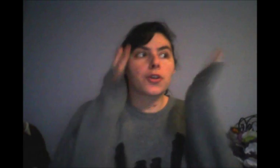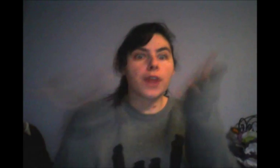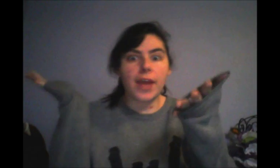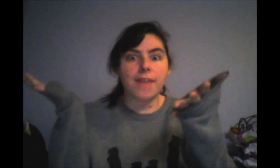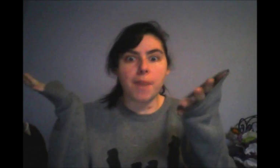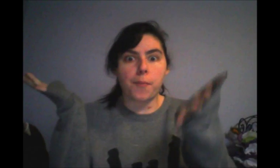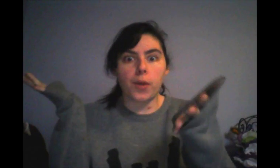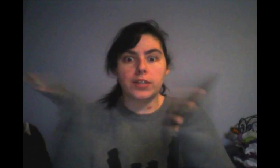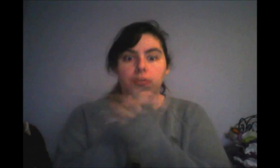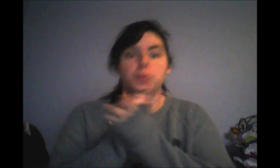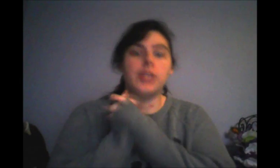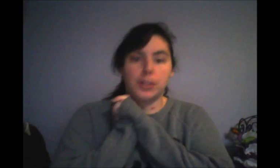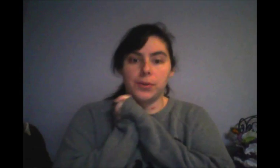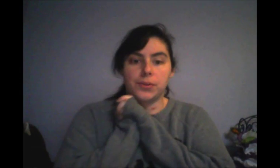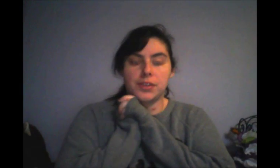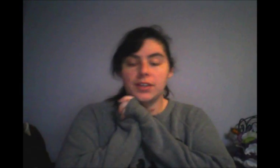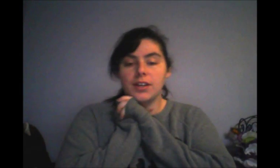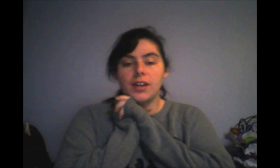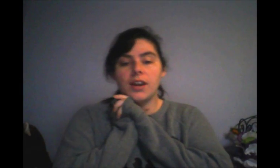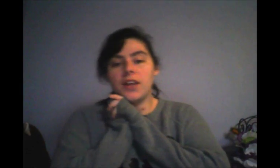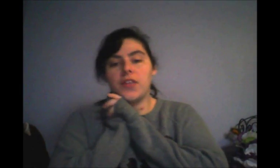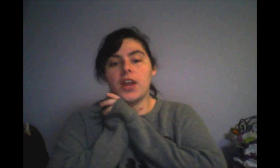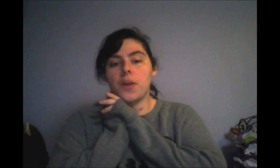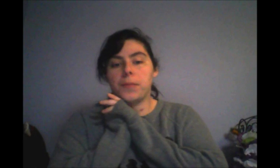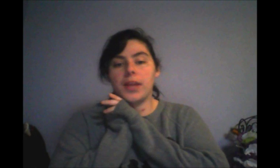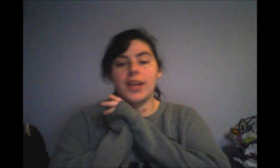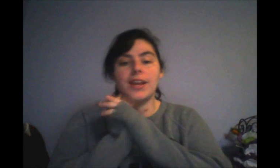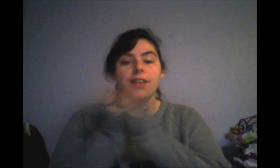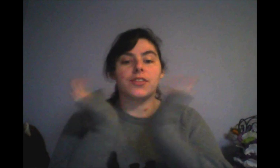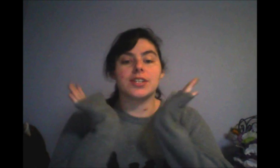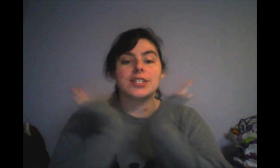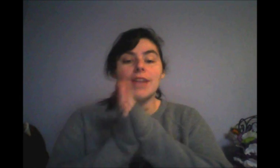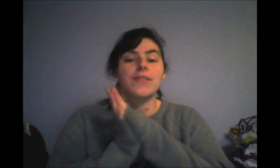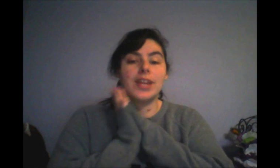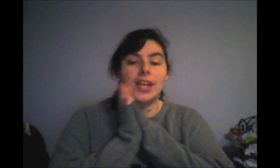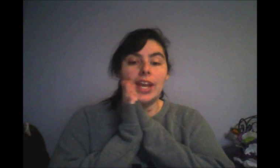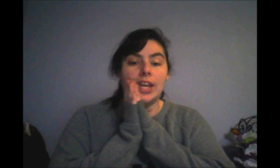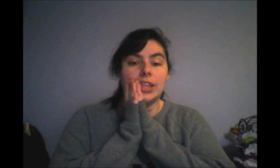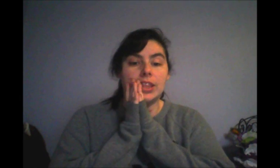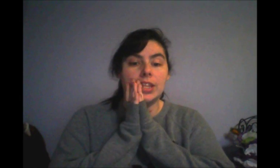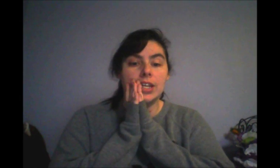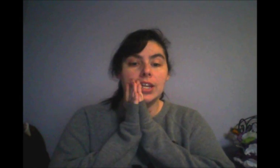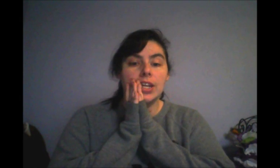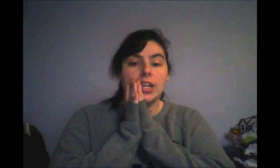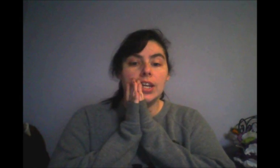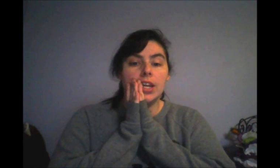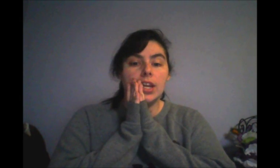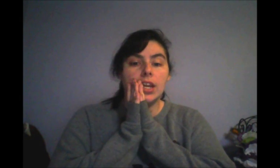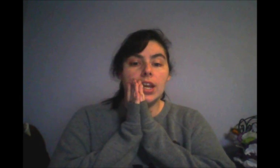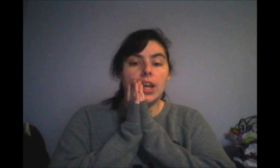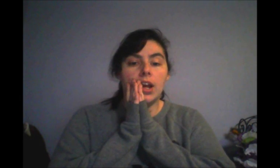then we have my boys of Sweet Tooth. Uh, they are playing the 7th and 8th, uh,